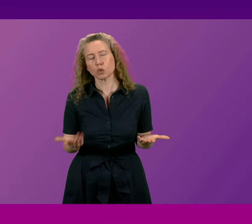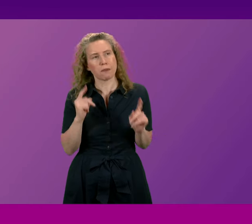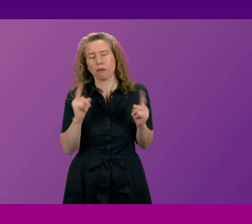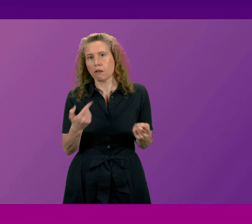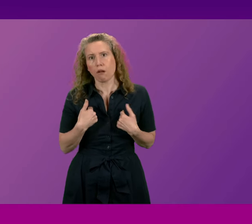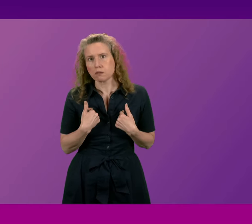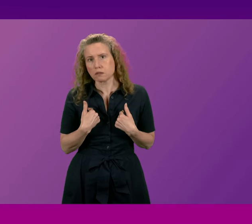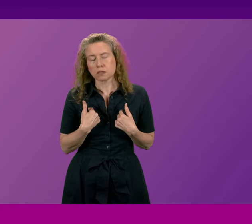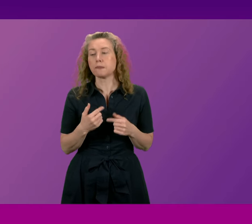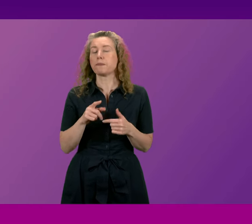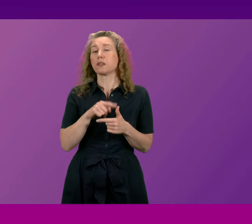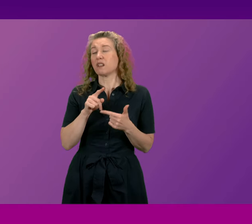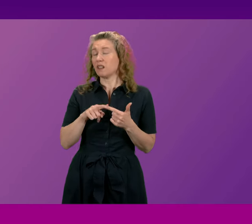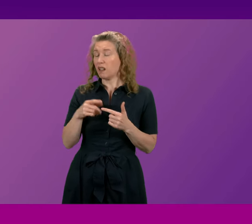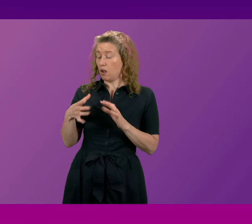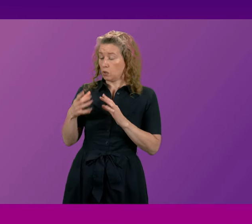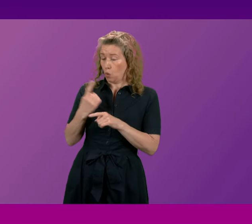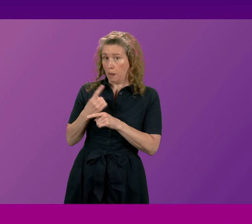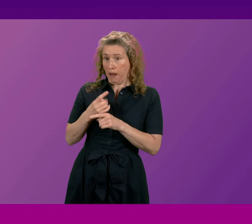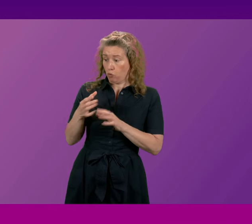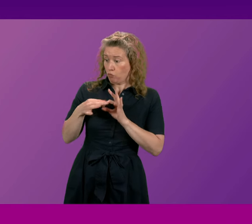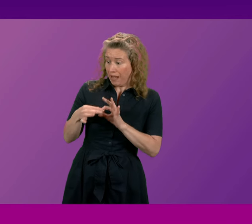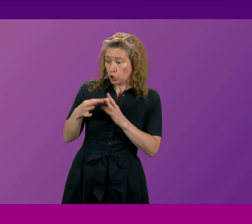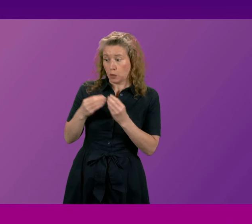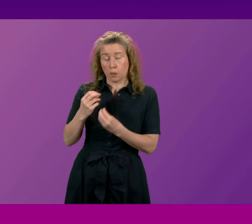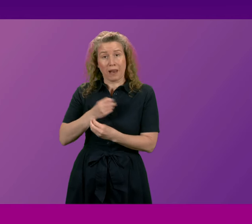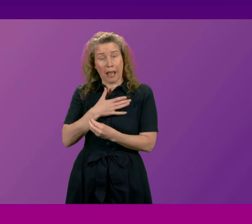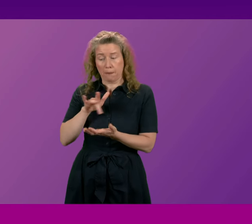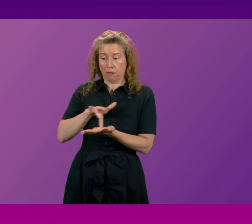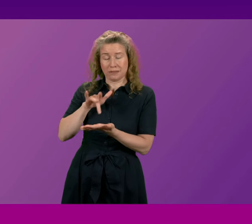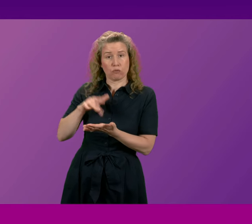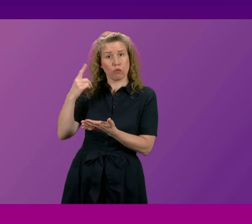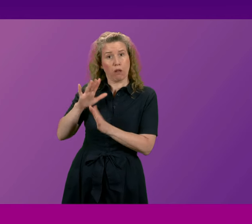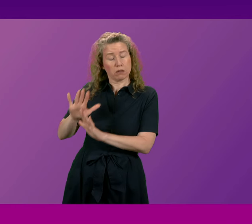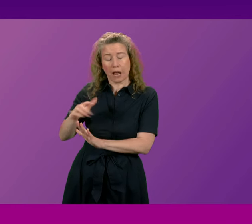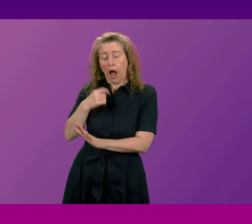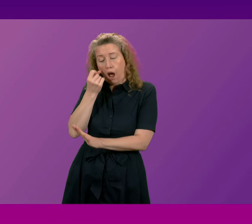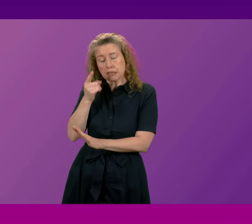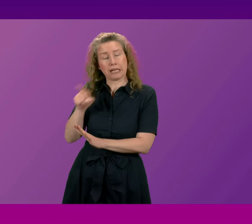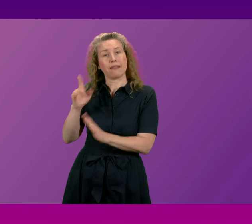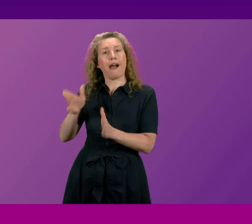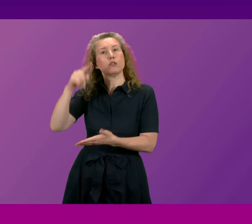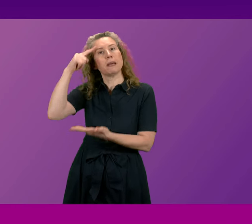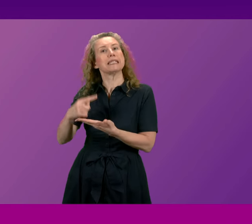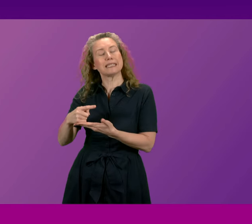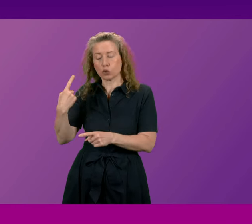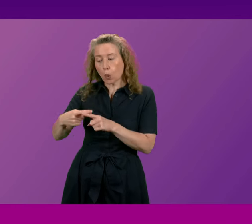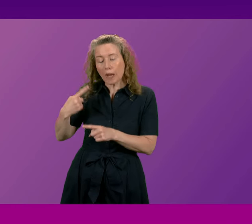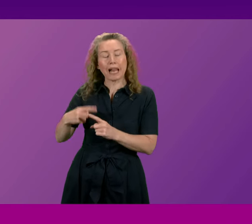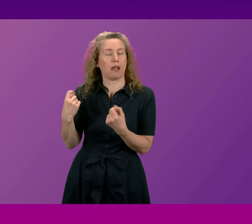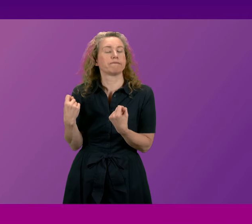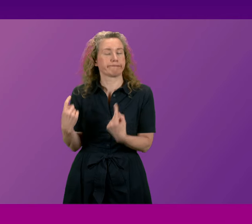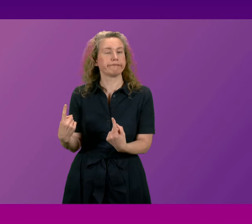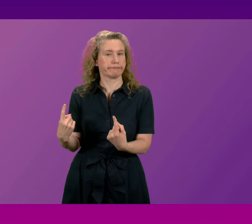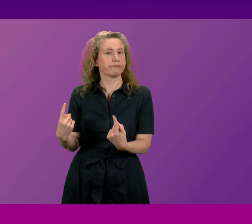I think on the intergovernmental relations question I accept that decisions get taken abruptly by